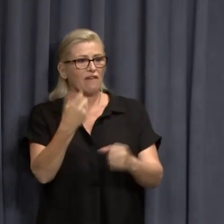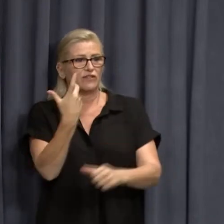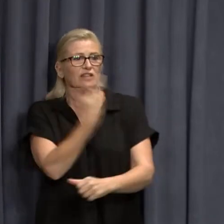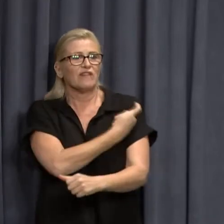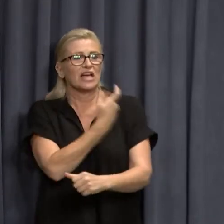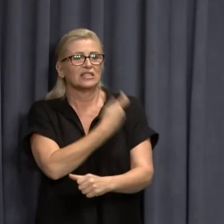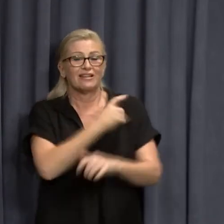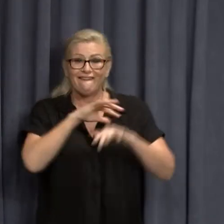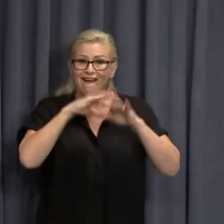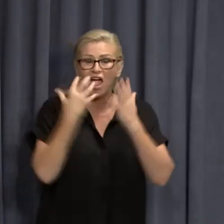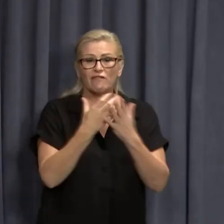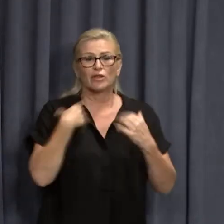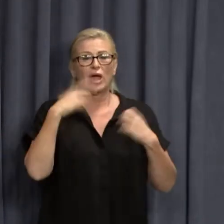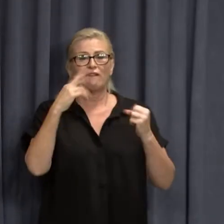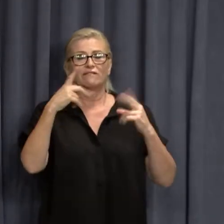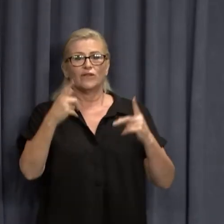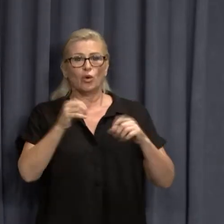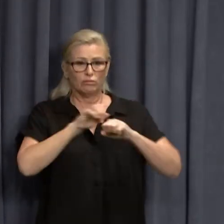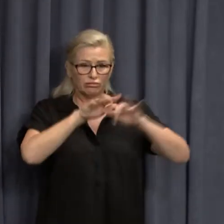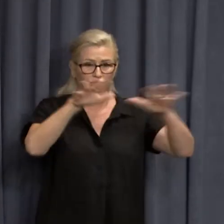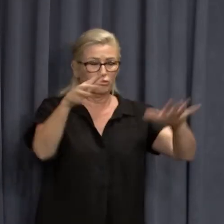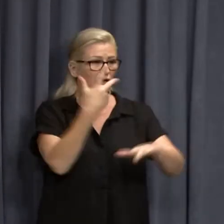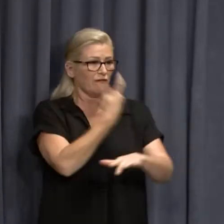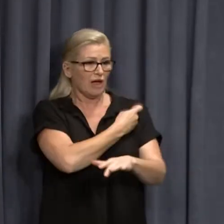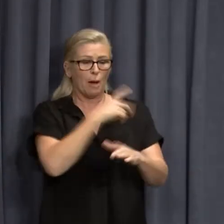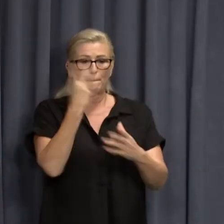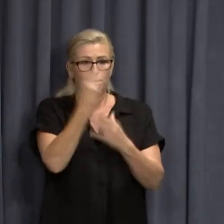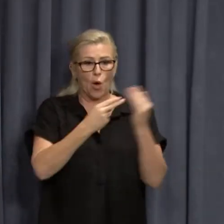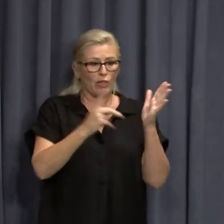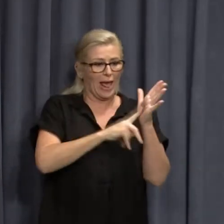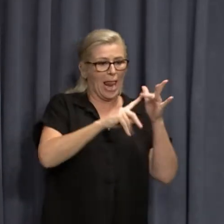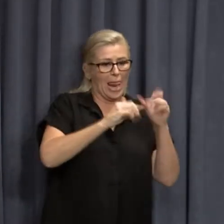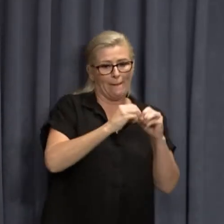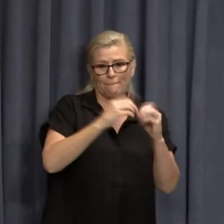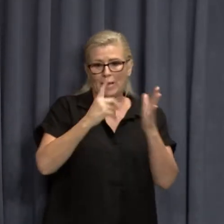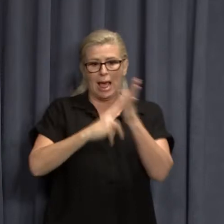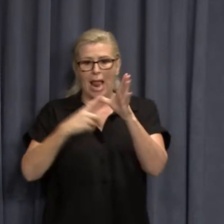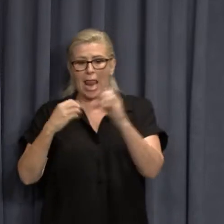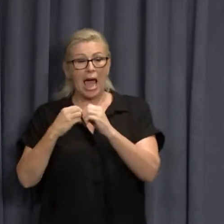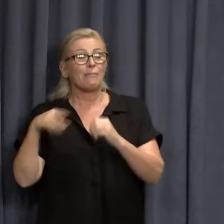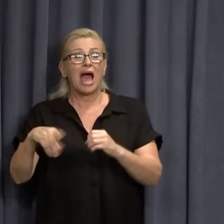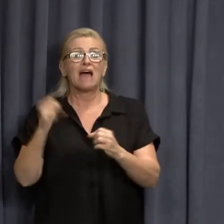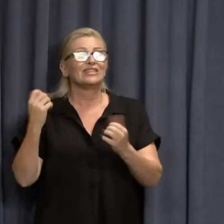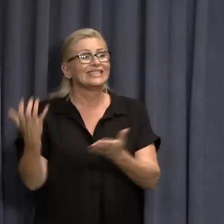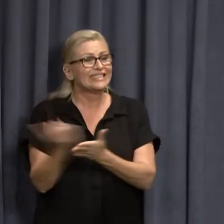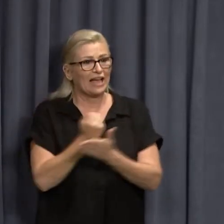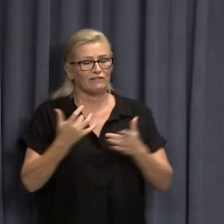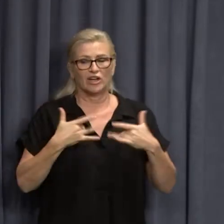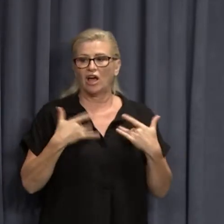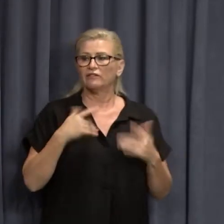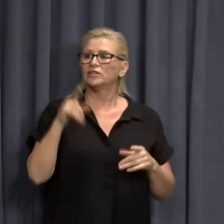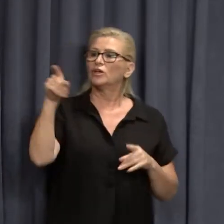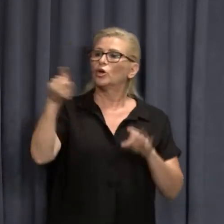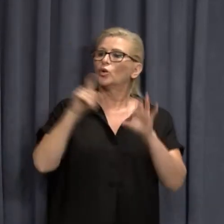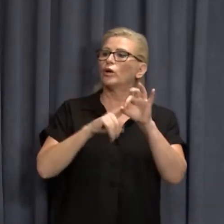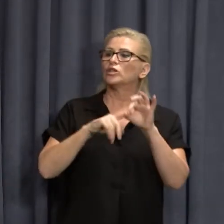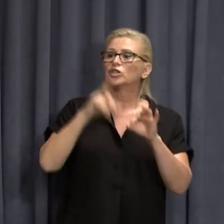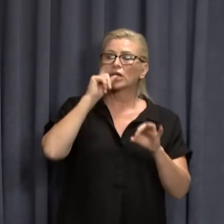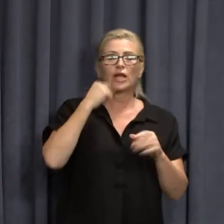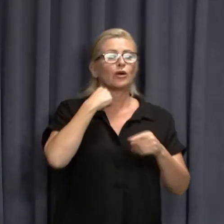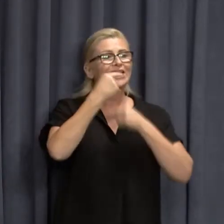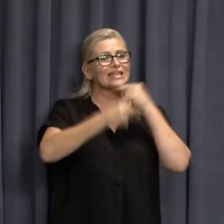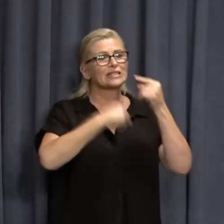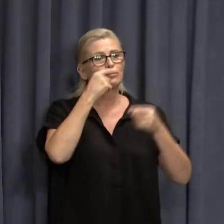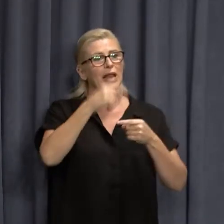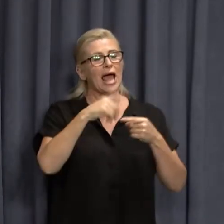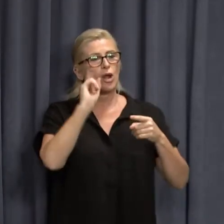have done to roll out vaccines, liberal and labor states has actually saved countless lives. Can you explain some of the exemption criteria for